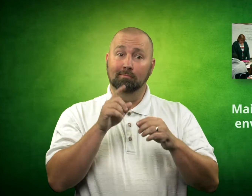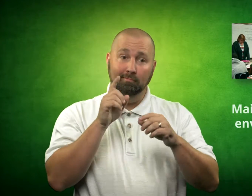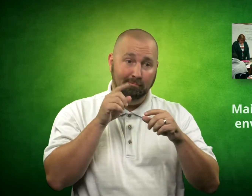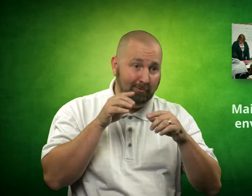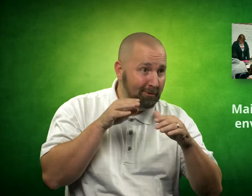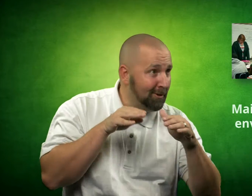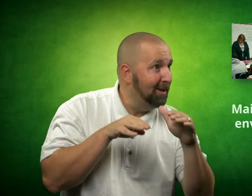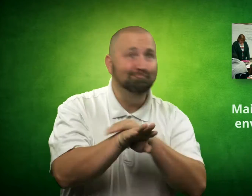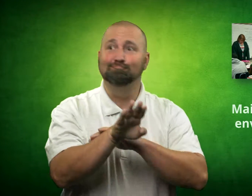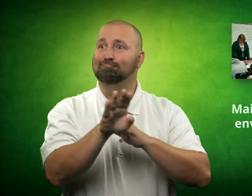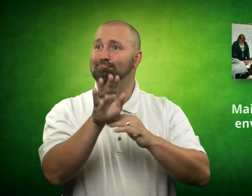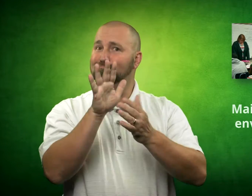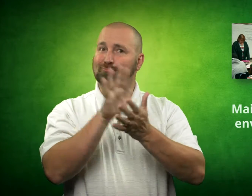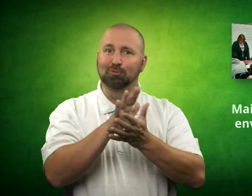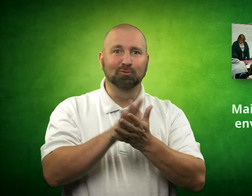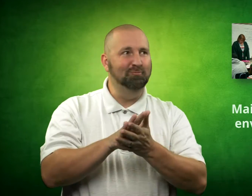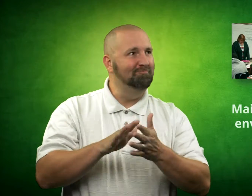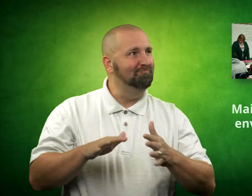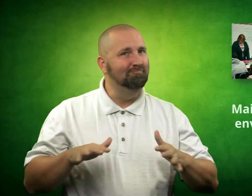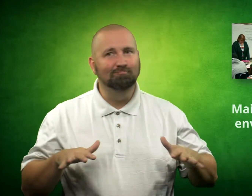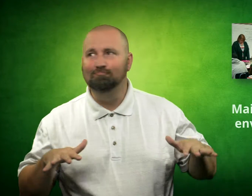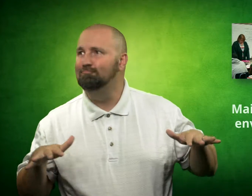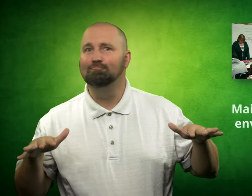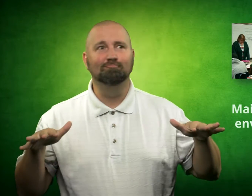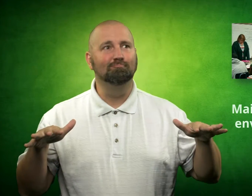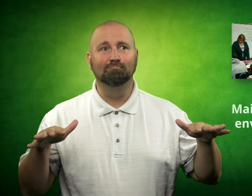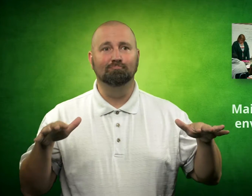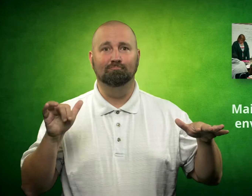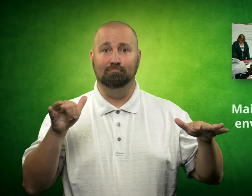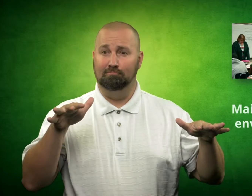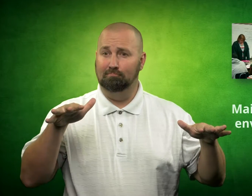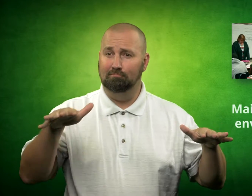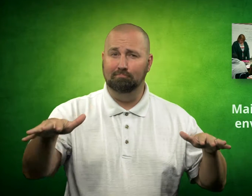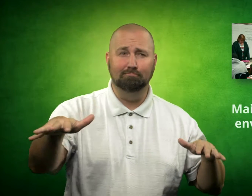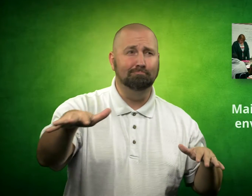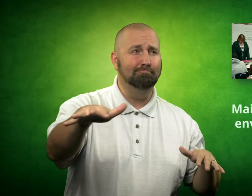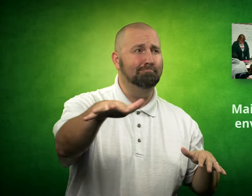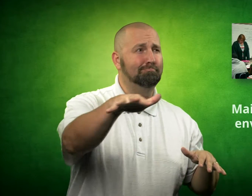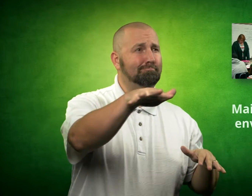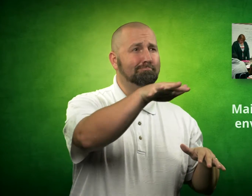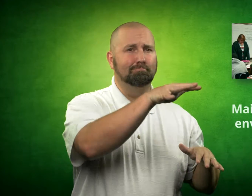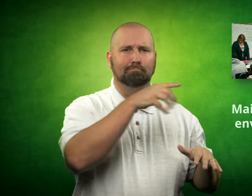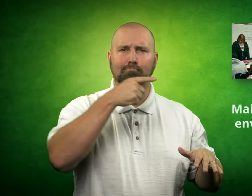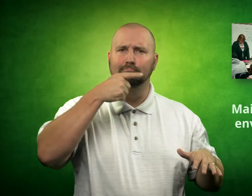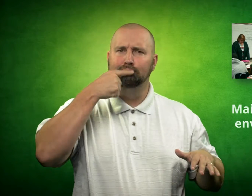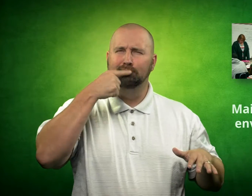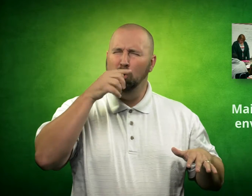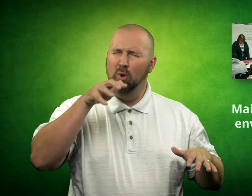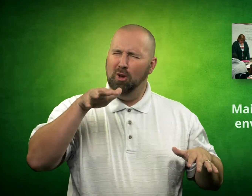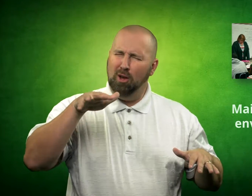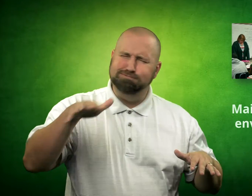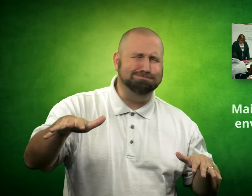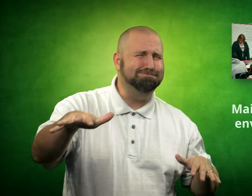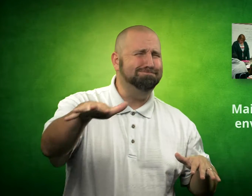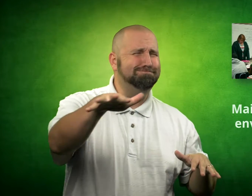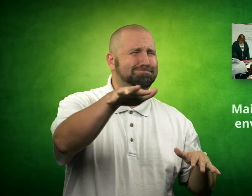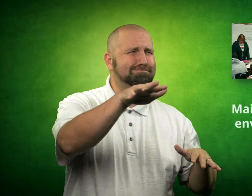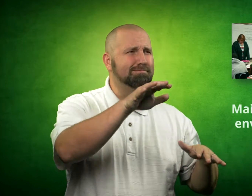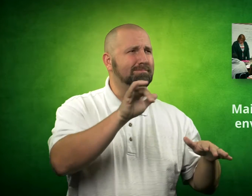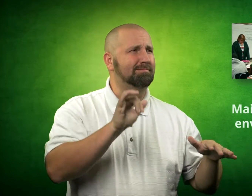So the child goes into their school. Now mind you, it may be the only person that's